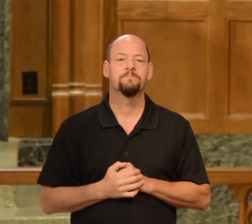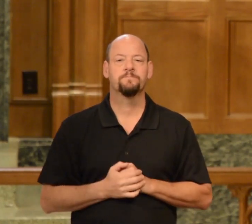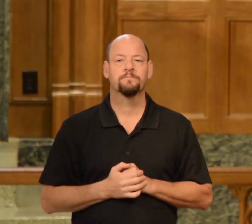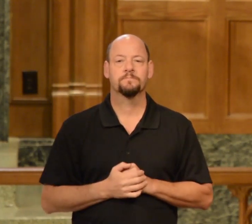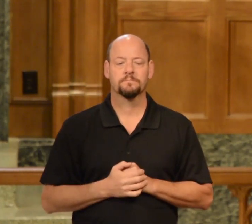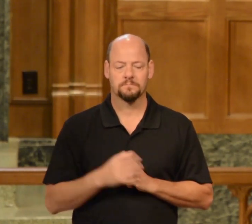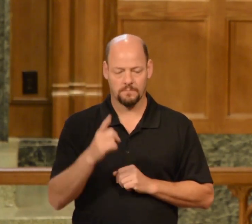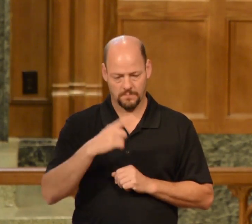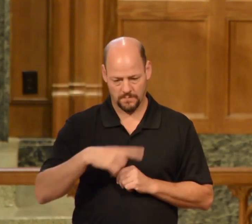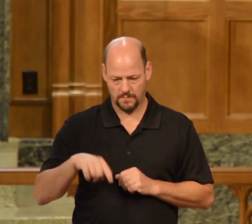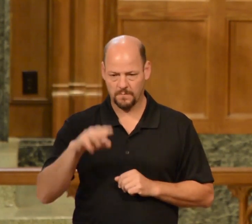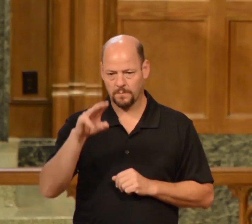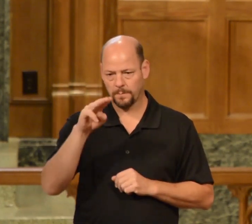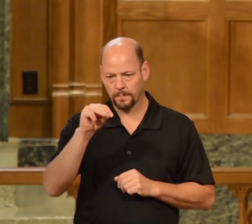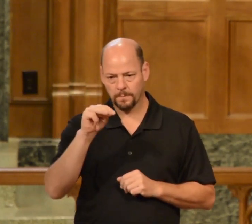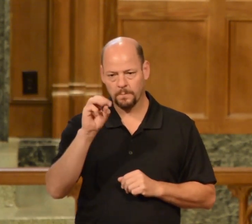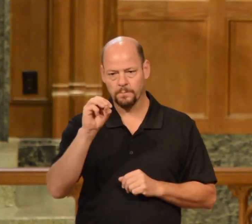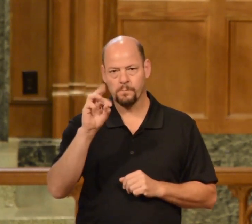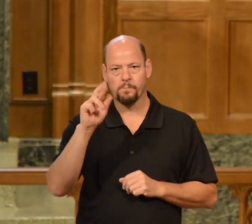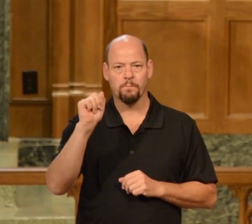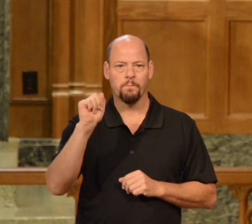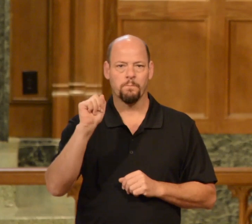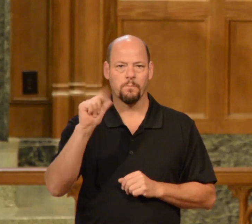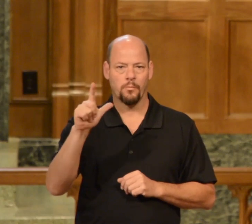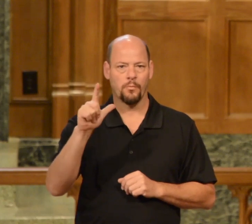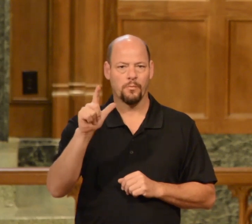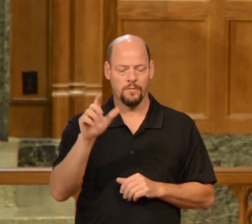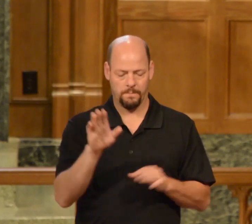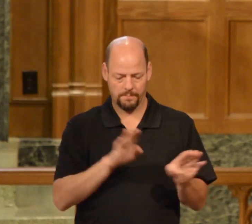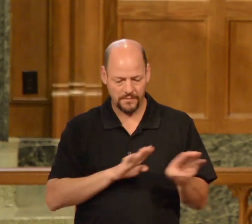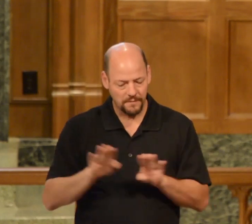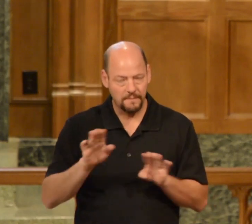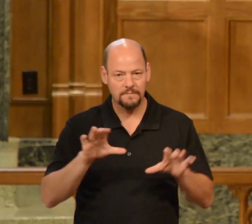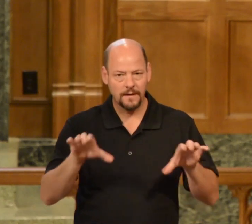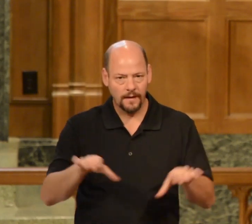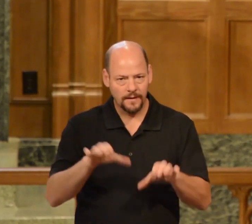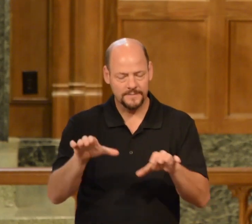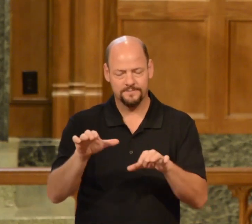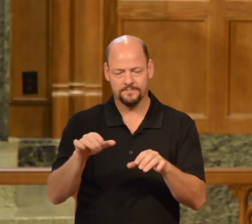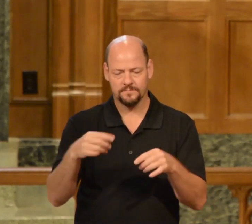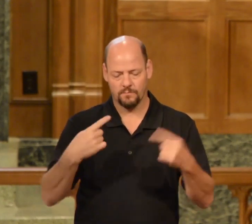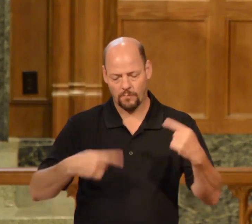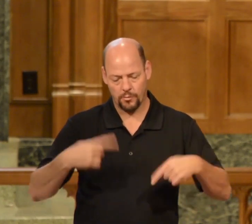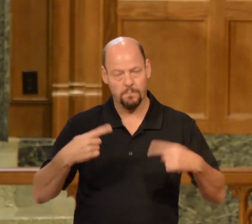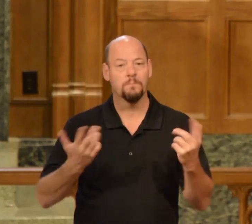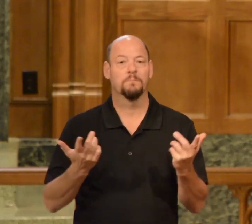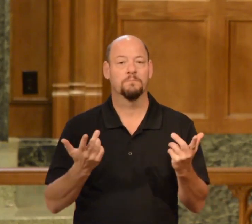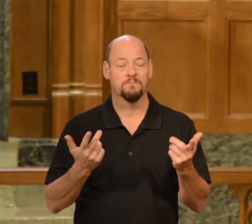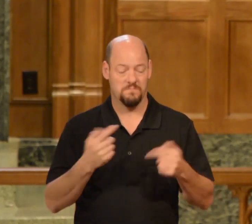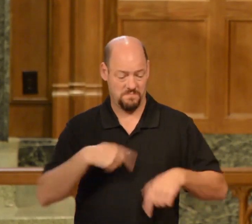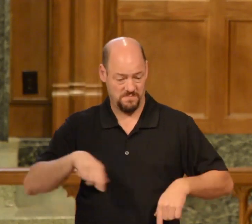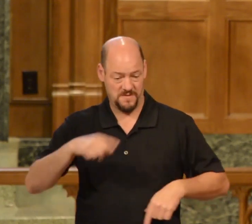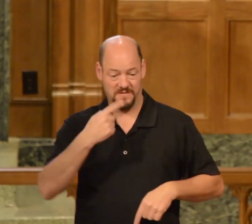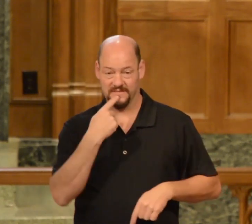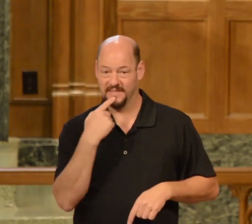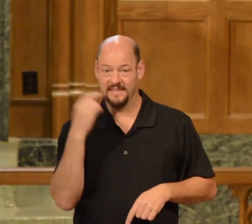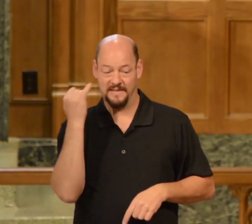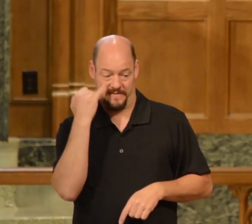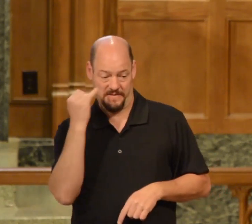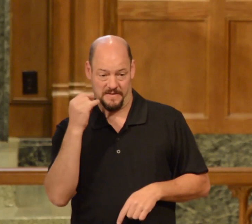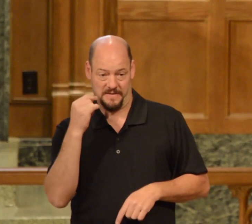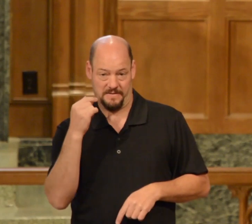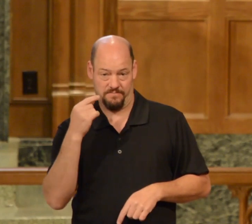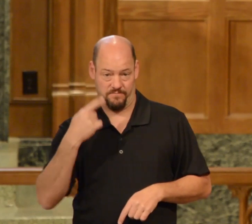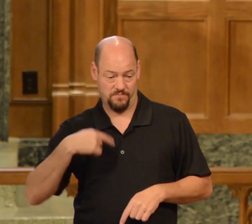and they are moral arguments they are making the claim that if you believe this